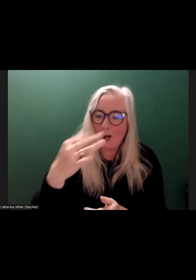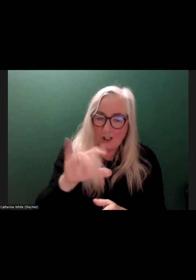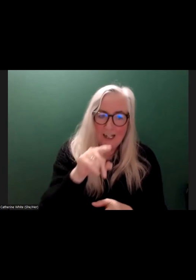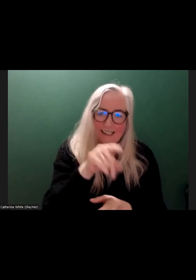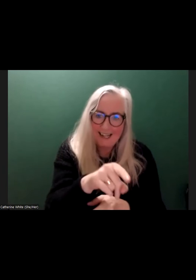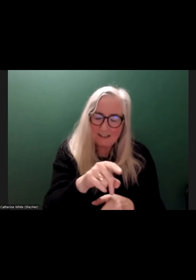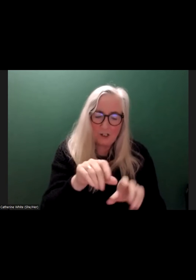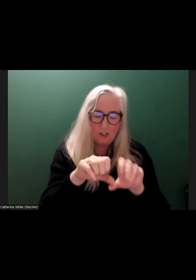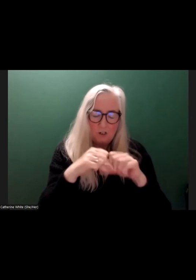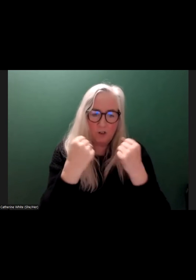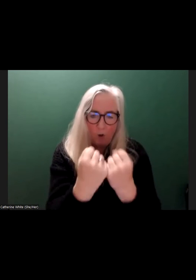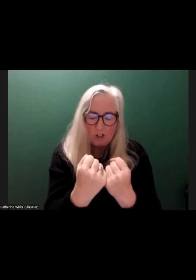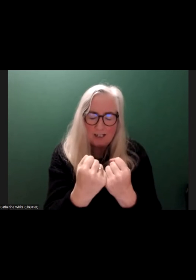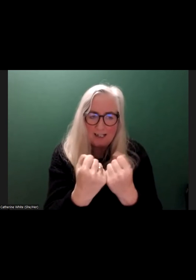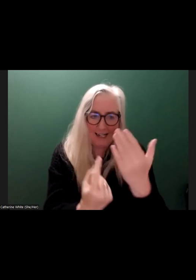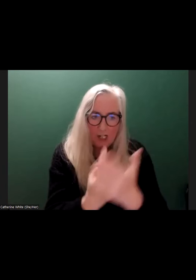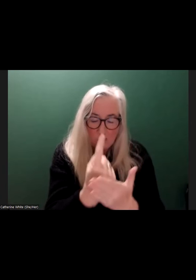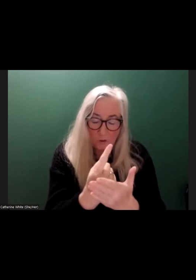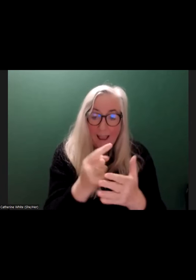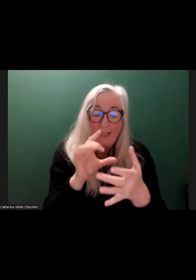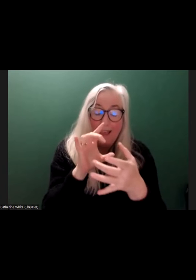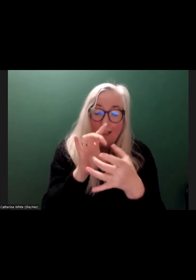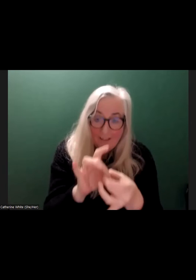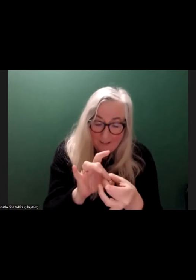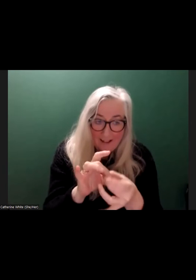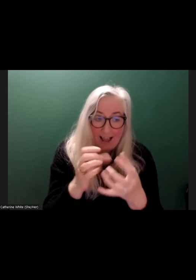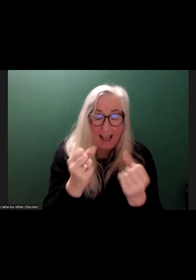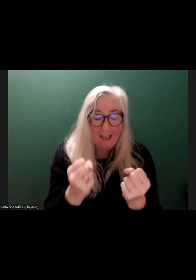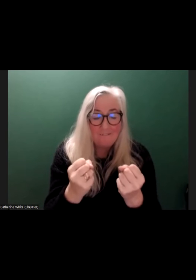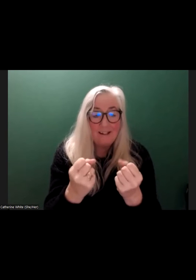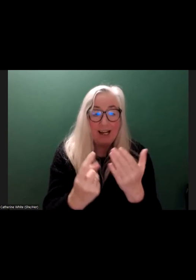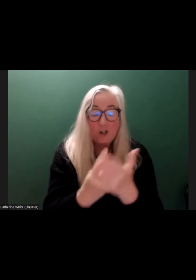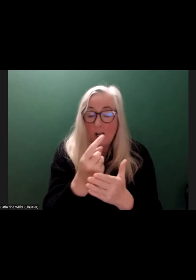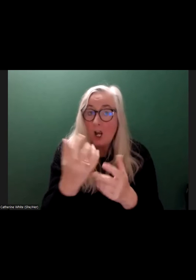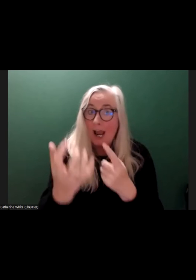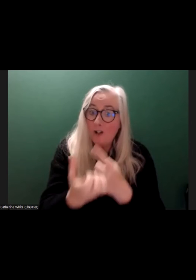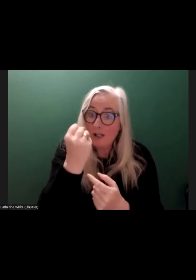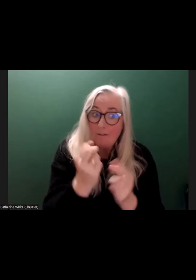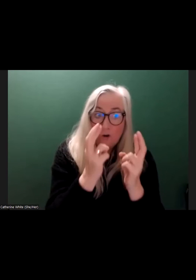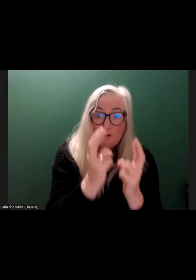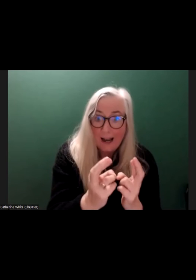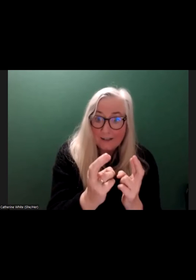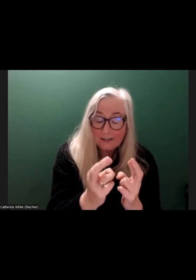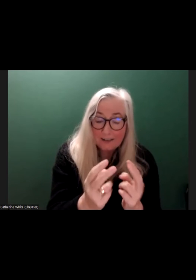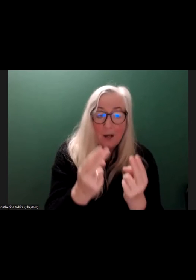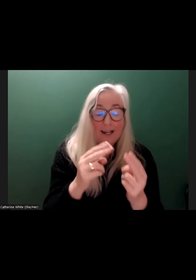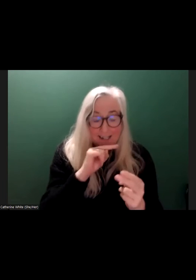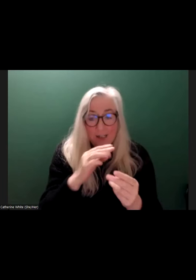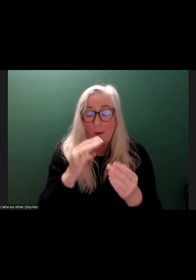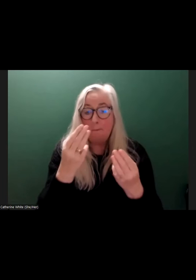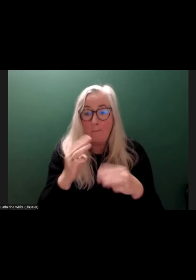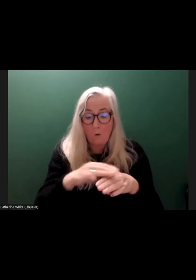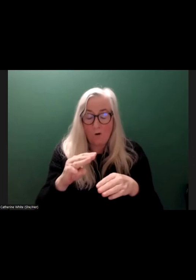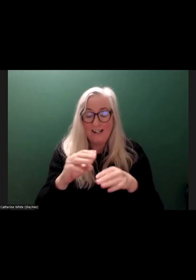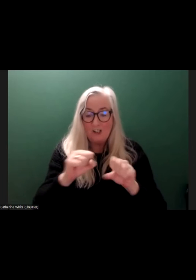issue. But underpinning that then is always an issue. Well, to achieve rights, then we need to give more services to disabled people.